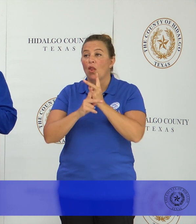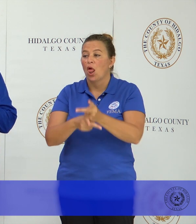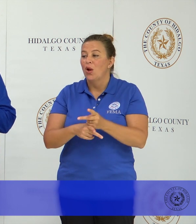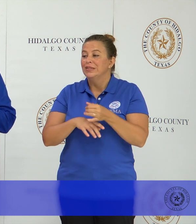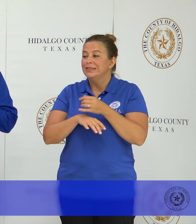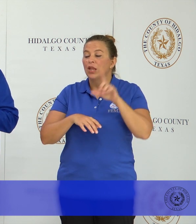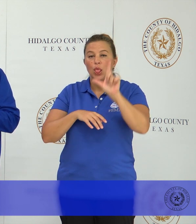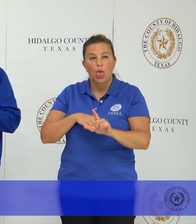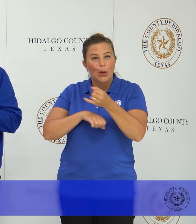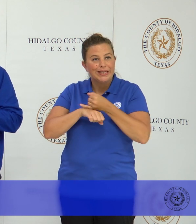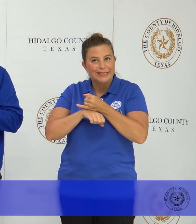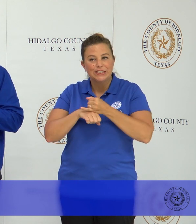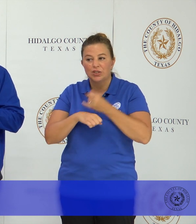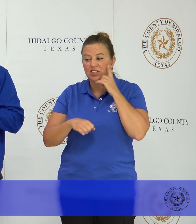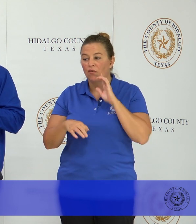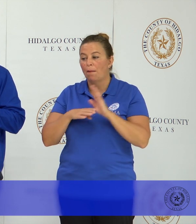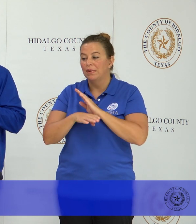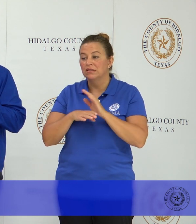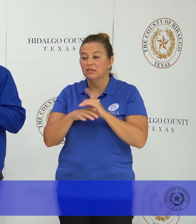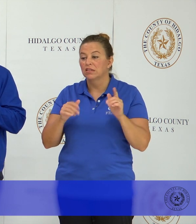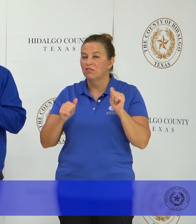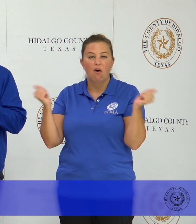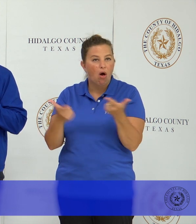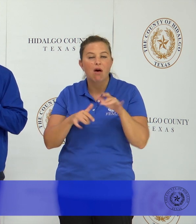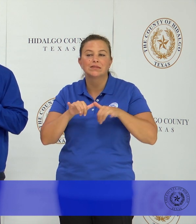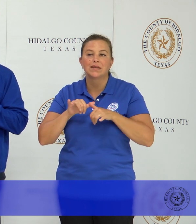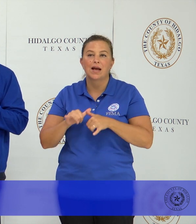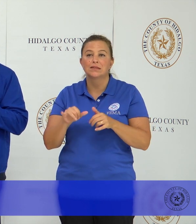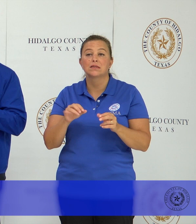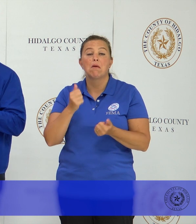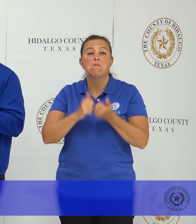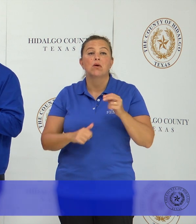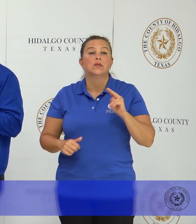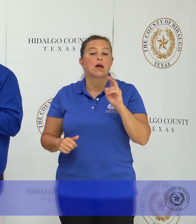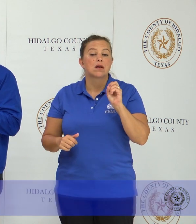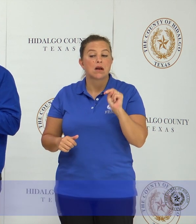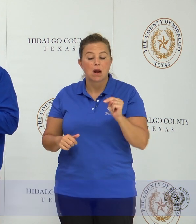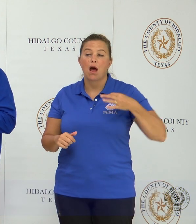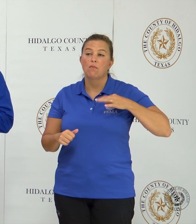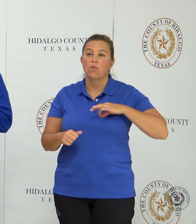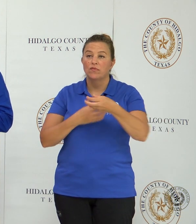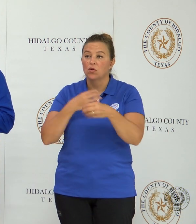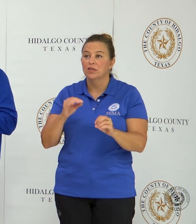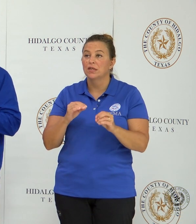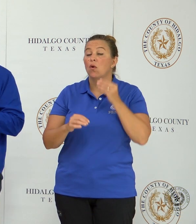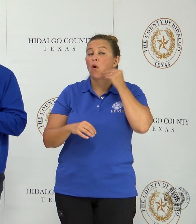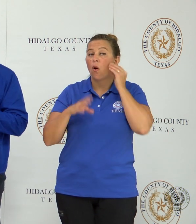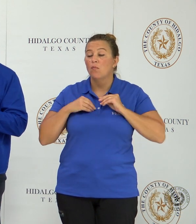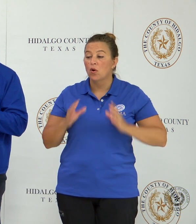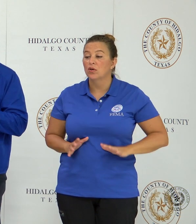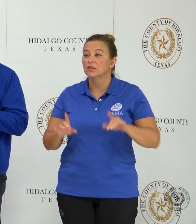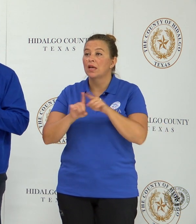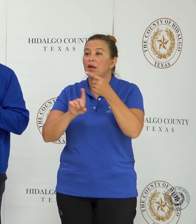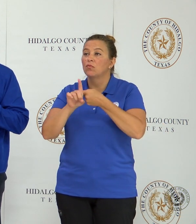to businesses of all sizes, most private nonprofit organizations, homeowners, and renters. Businesses